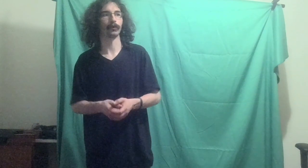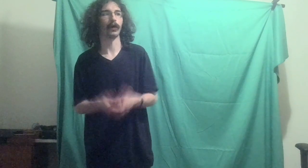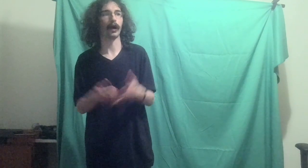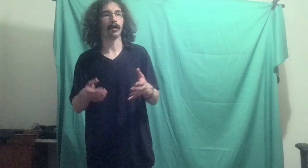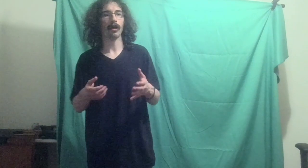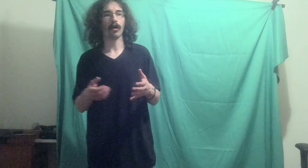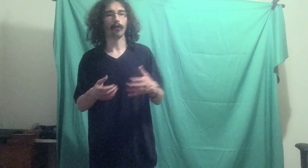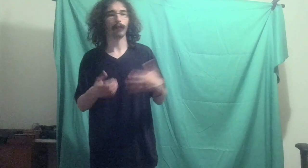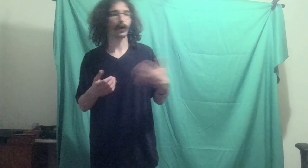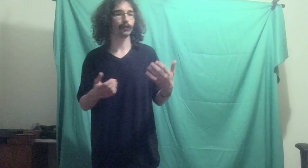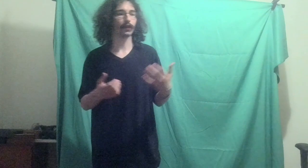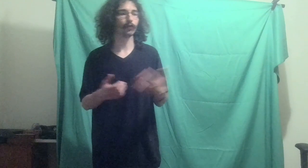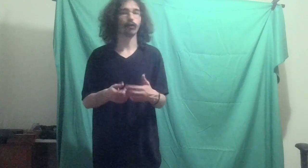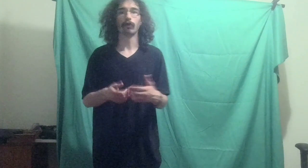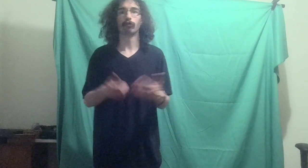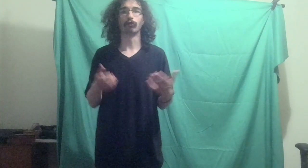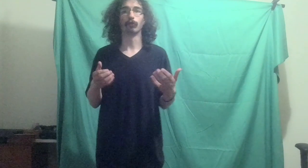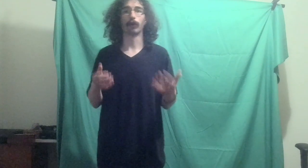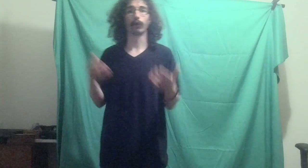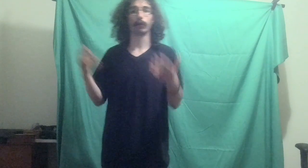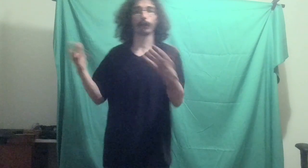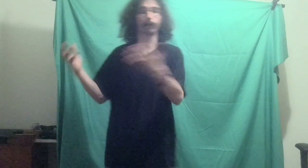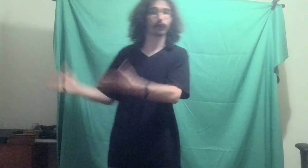rather than do what one of my friends,